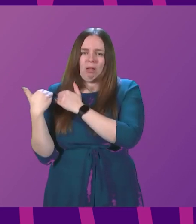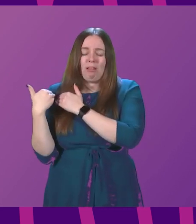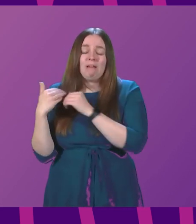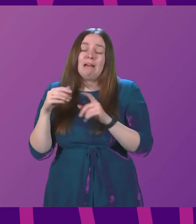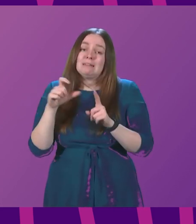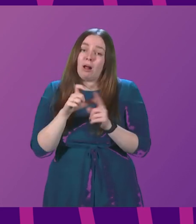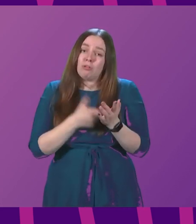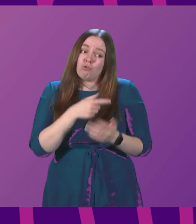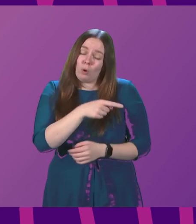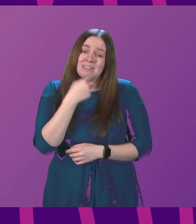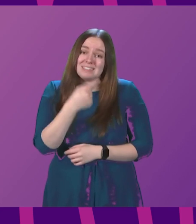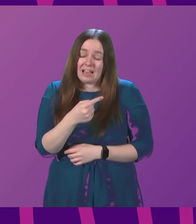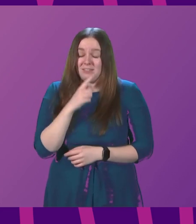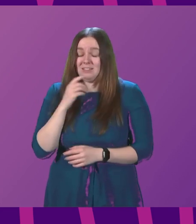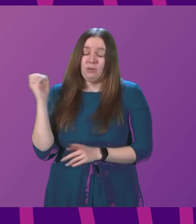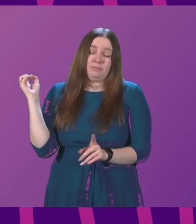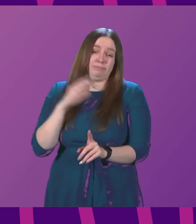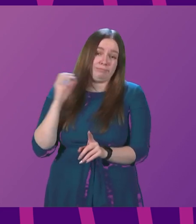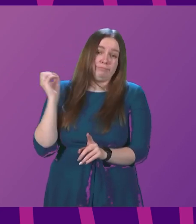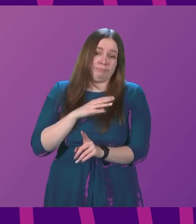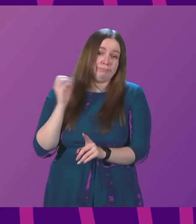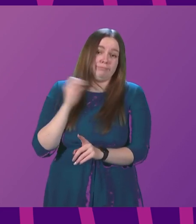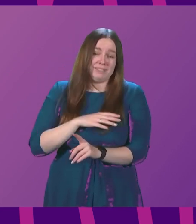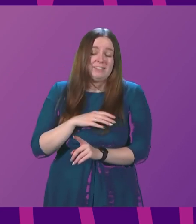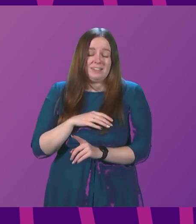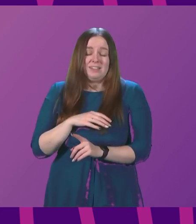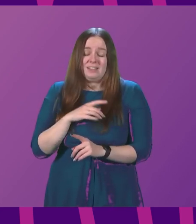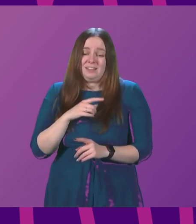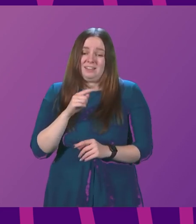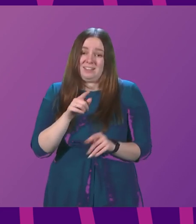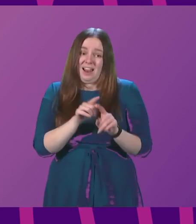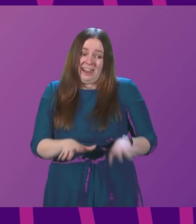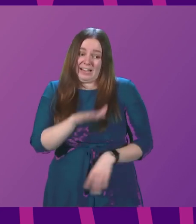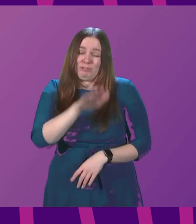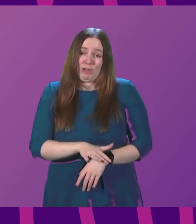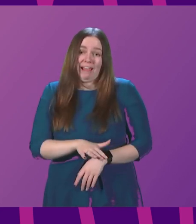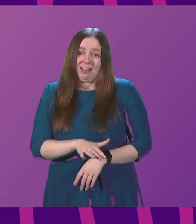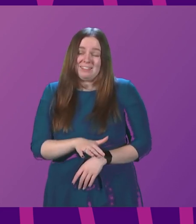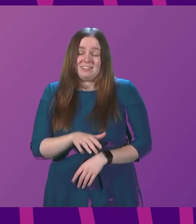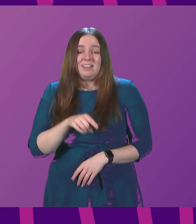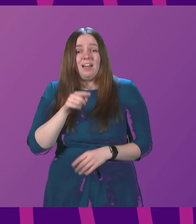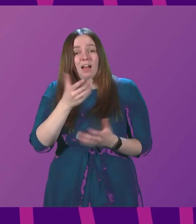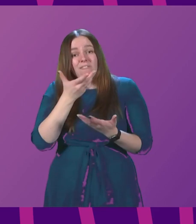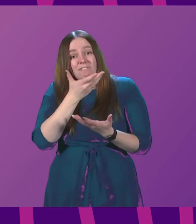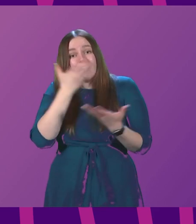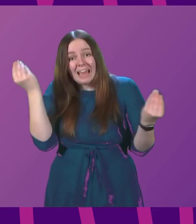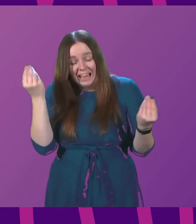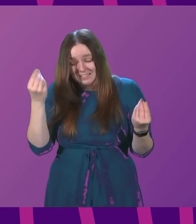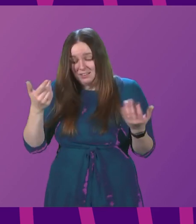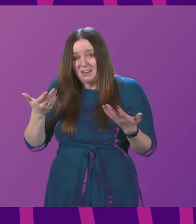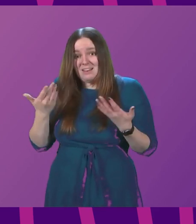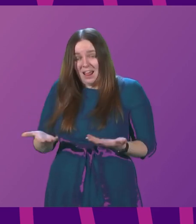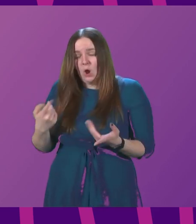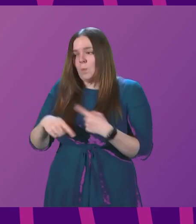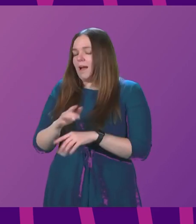And Douglas Ross says when shouting from a sedentary position, almost in a childlike fashion, forgets that we are in the face